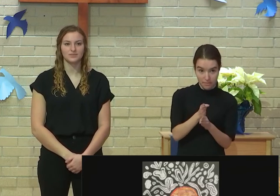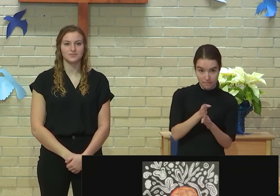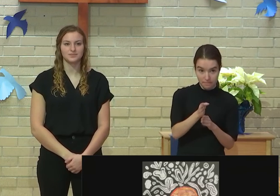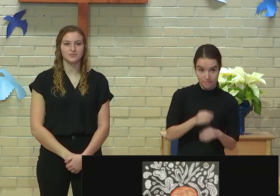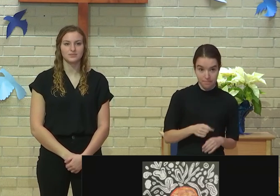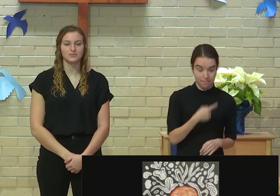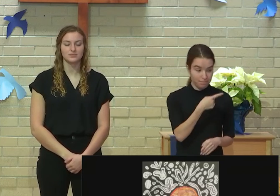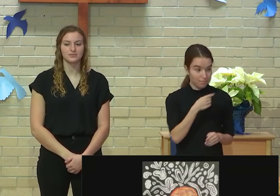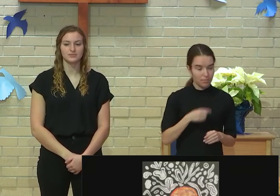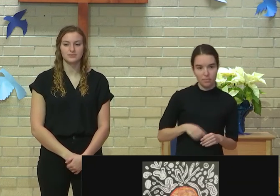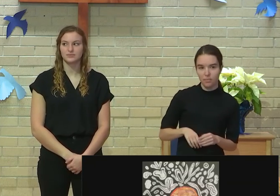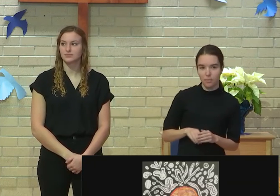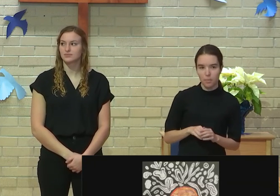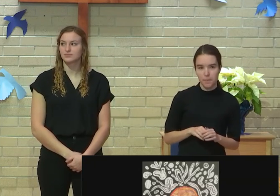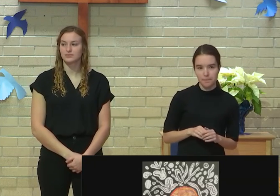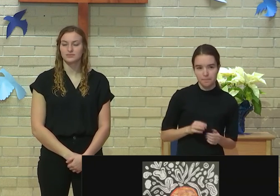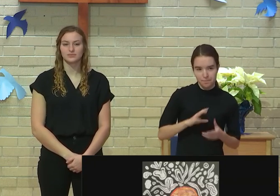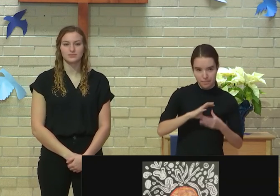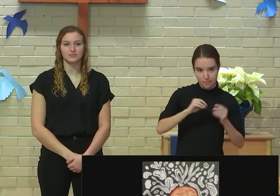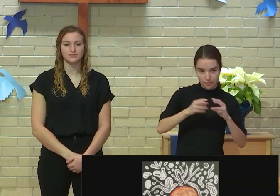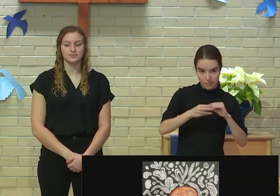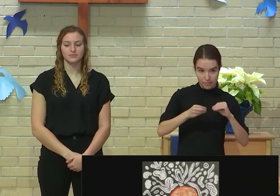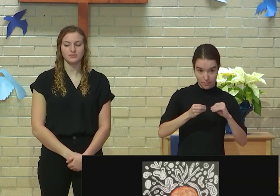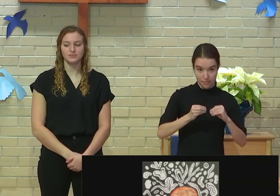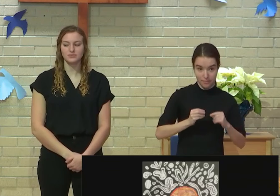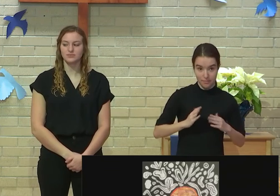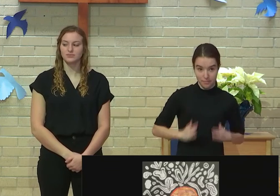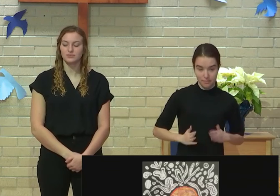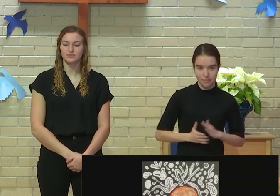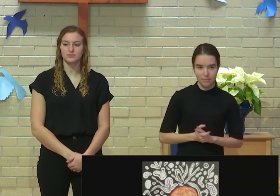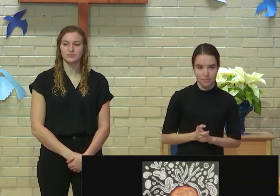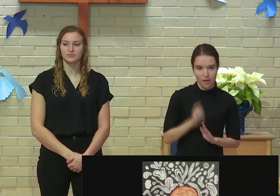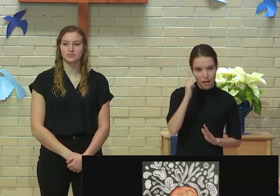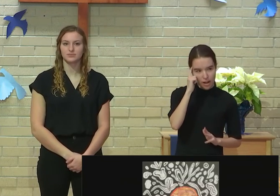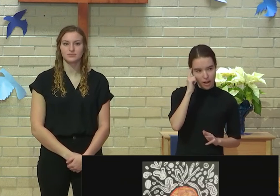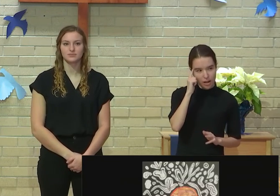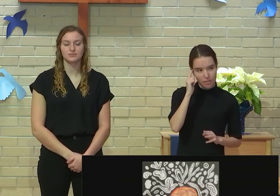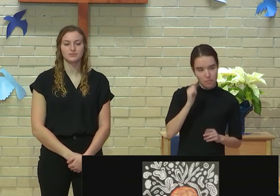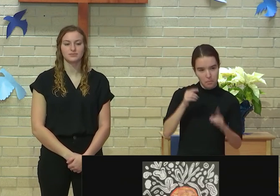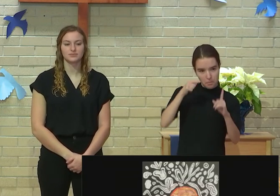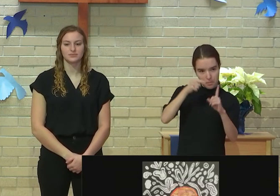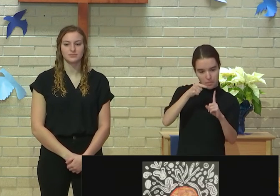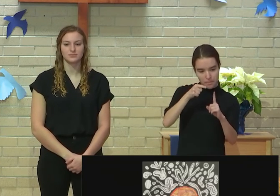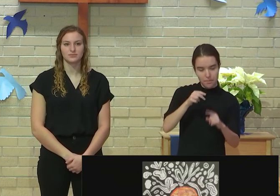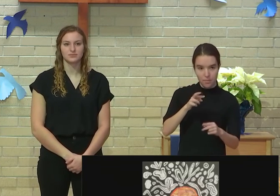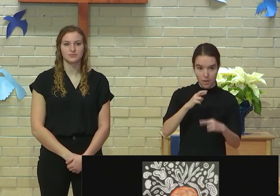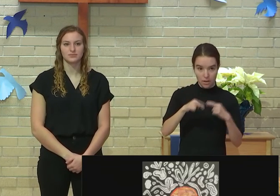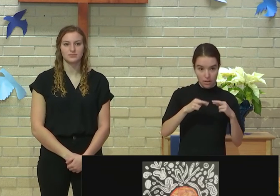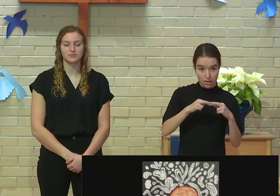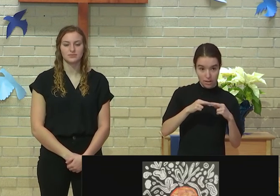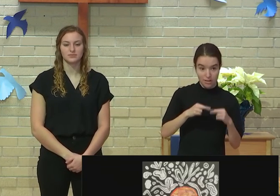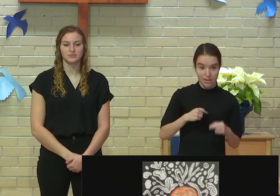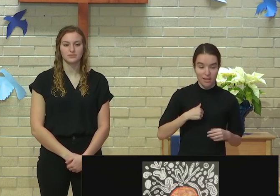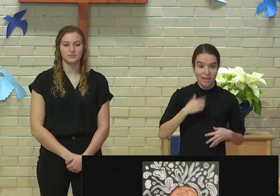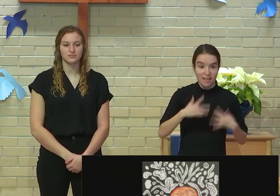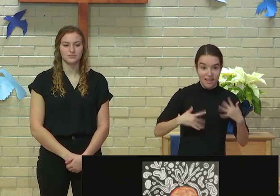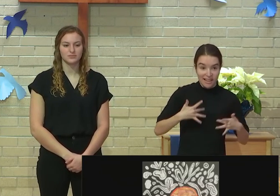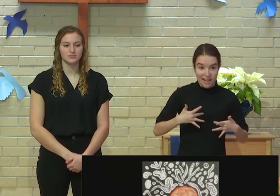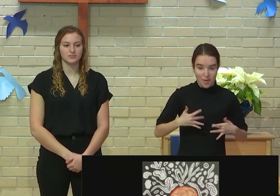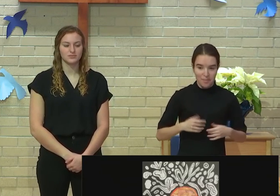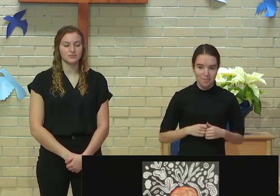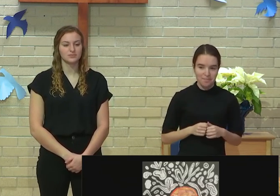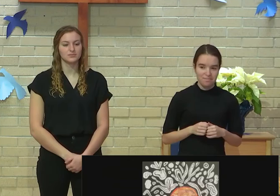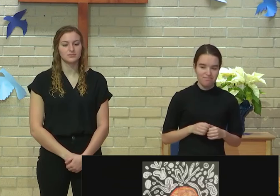Storyteller. And so thinking about the theme recycled, I was really excited to use collage because it's one of my favorite